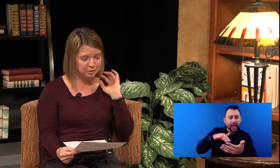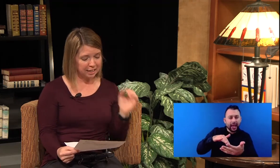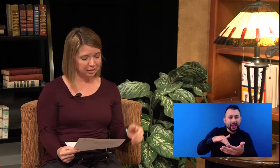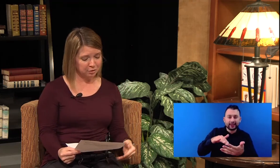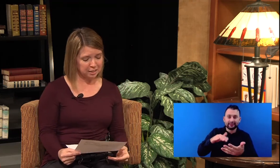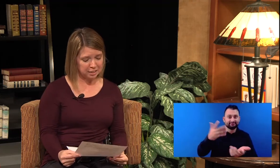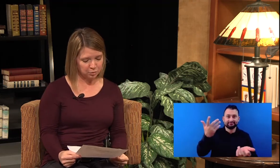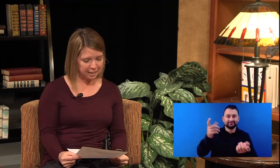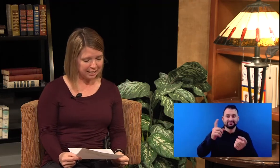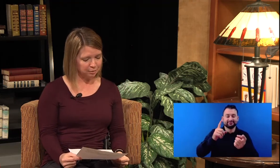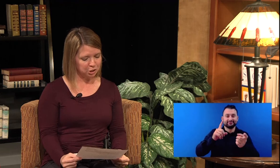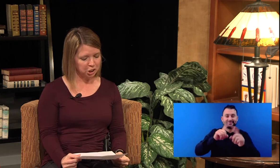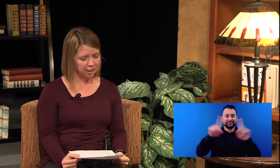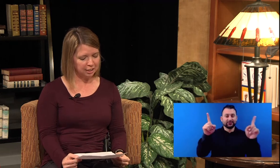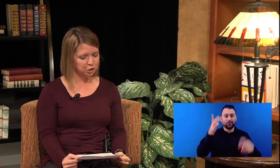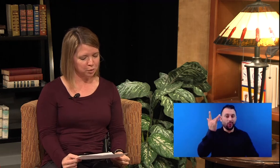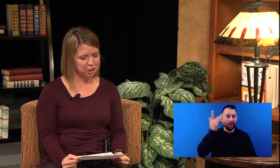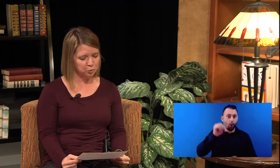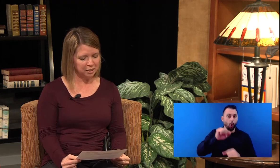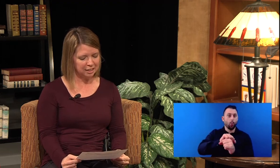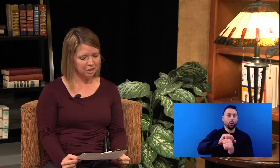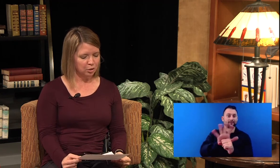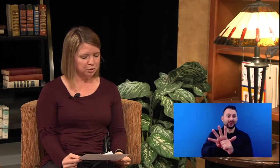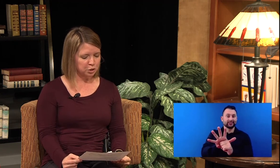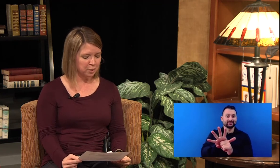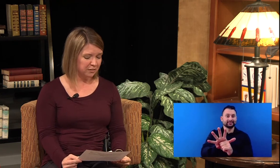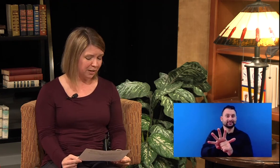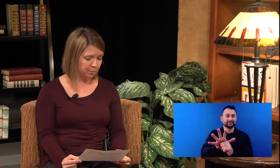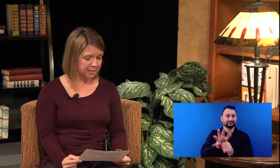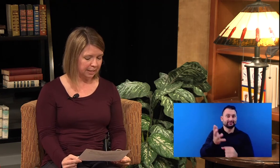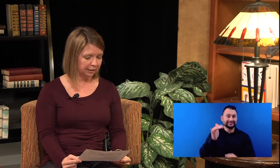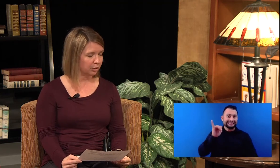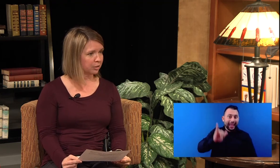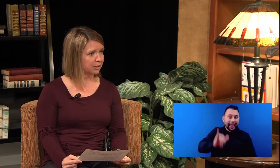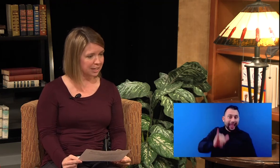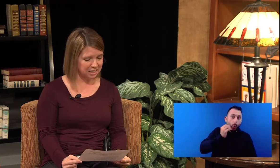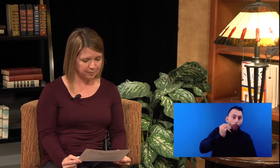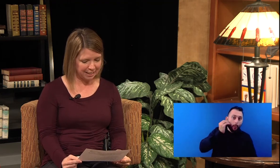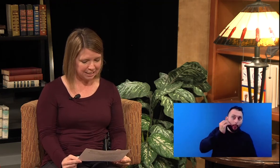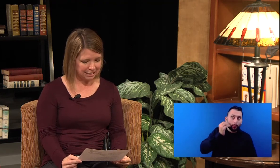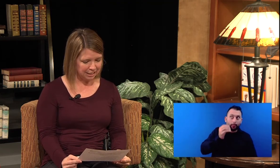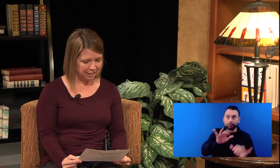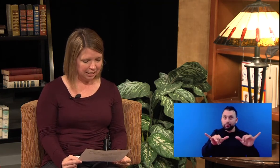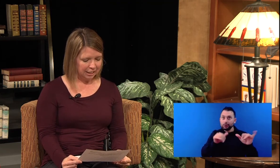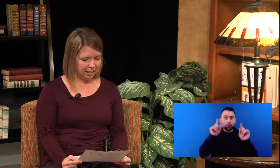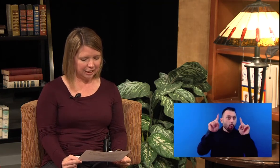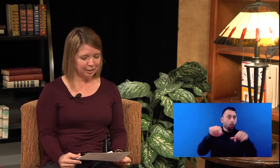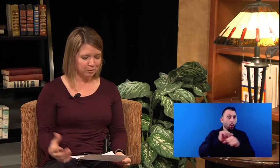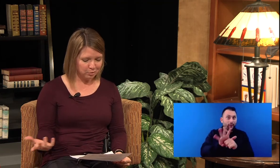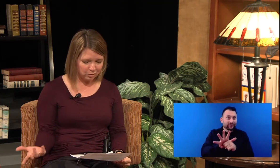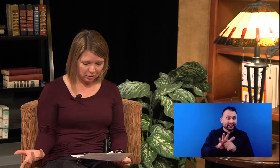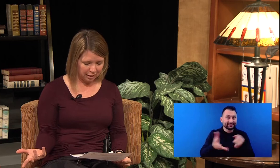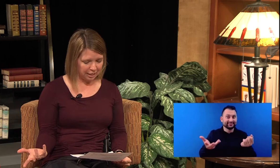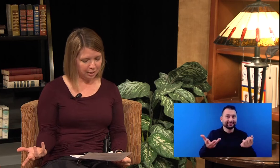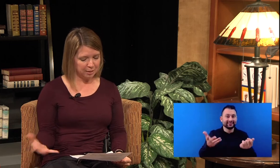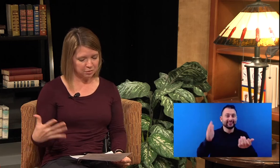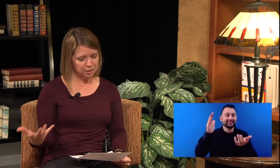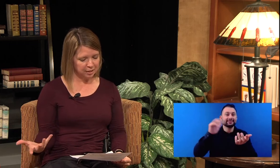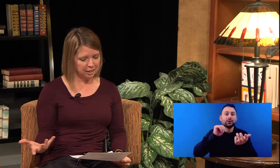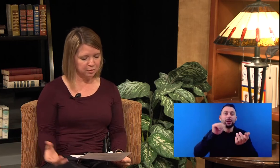diagnosis rate in Michigan in 2020 was 25% lower than expected. And it came out to be that it